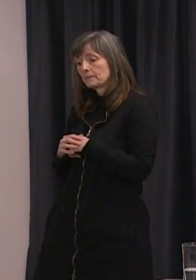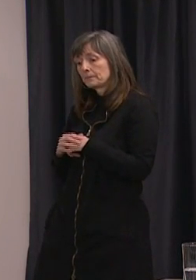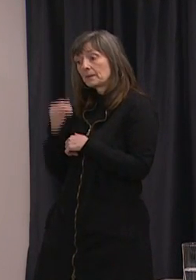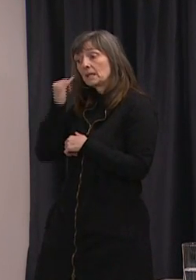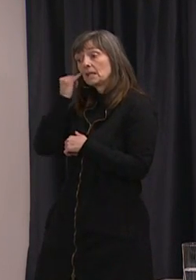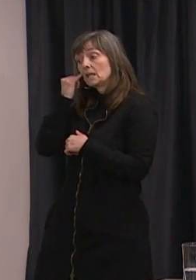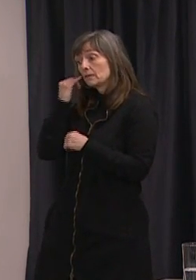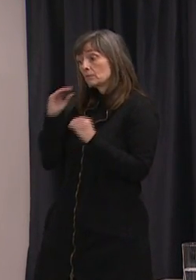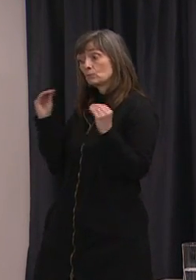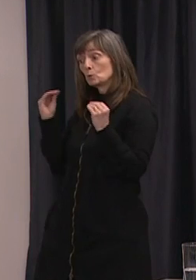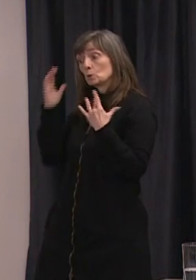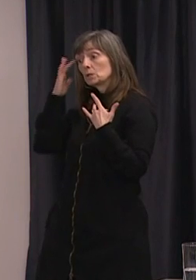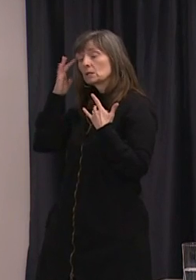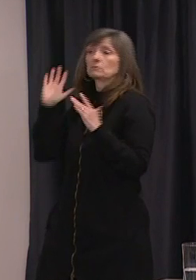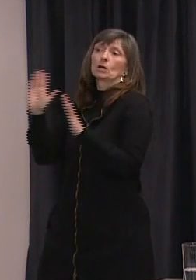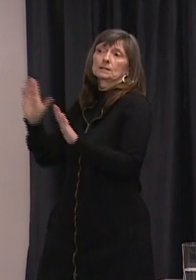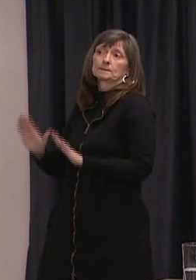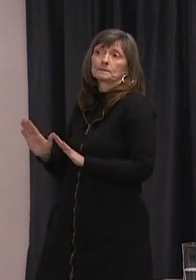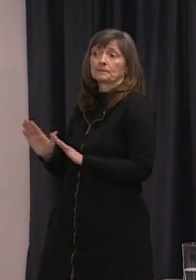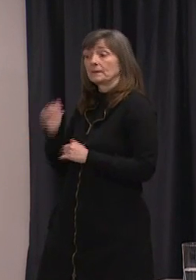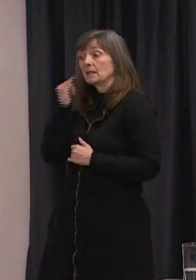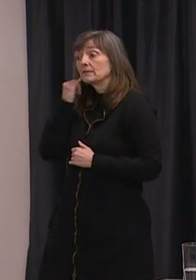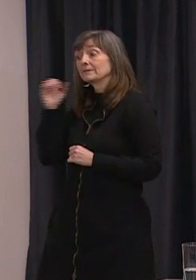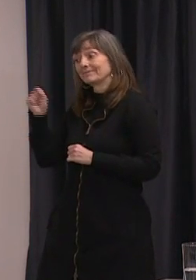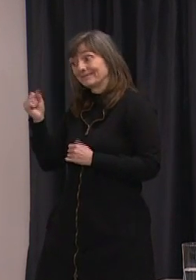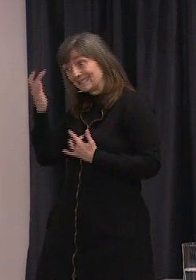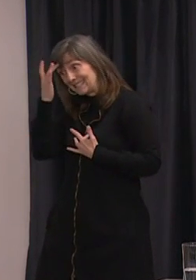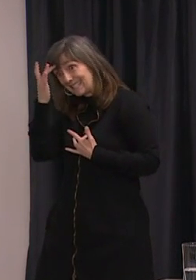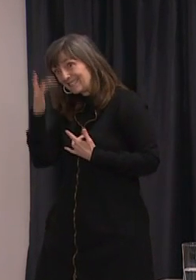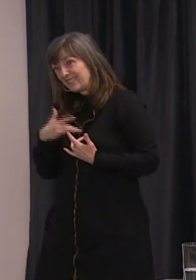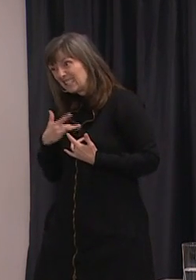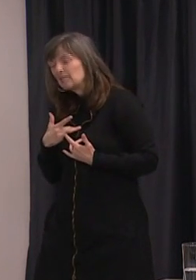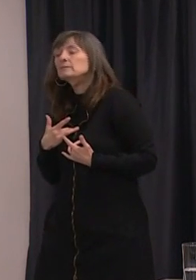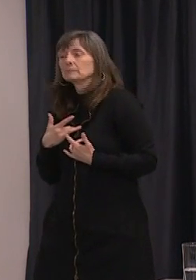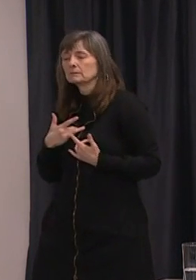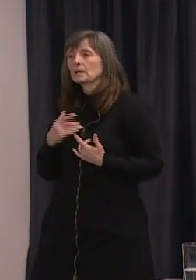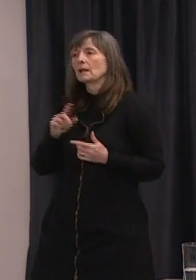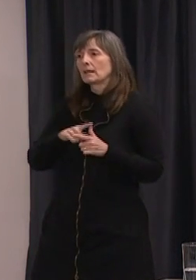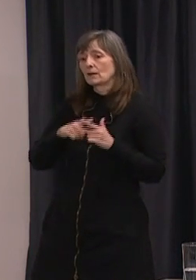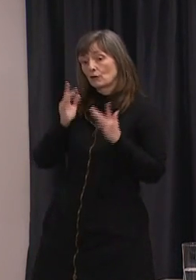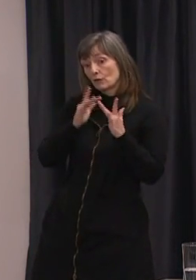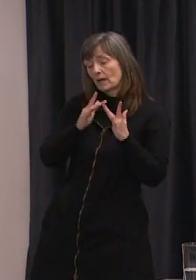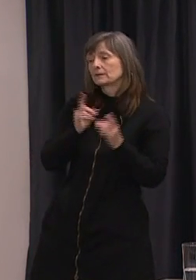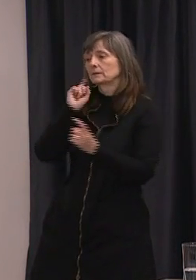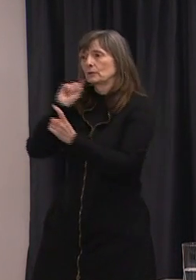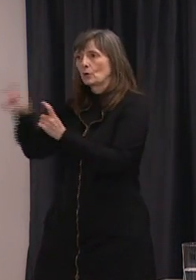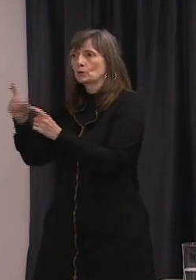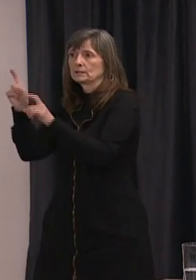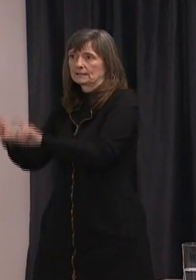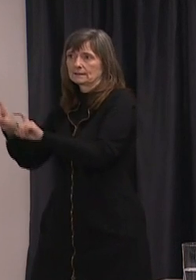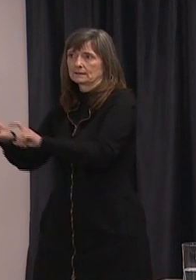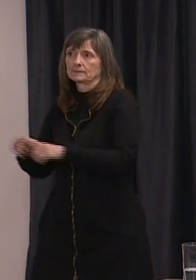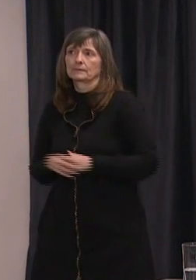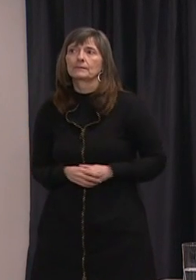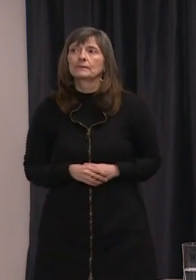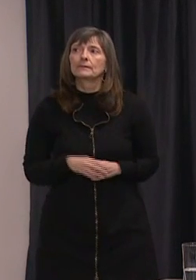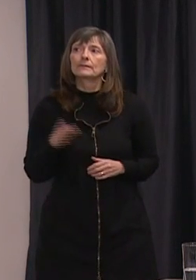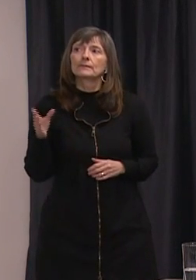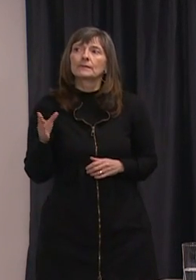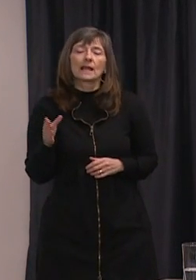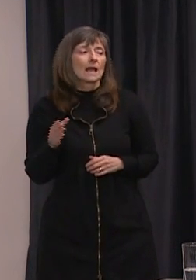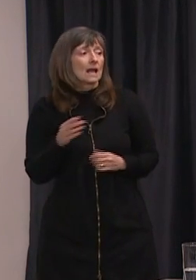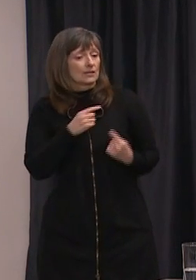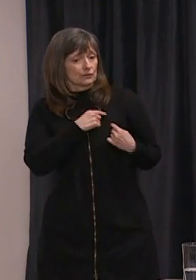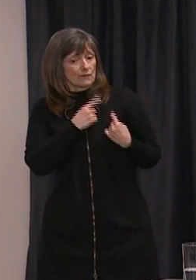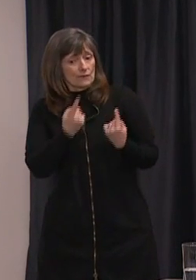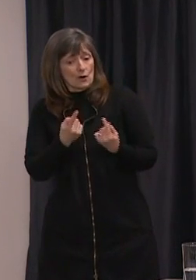if they don't get symptoms that's great and if they do then they'll arrange for them to be tested. And based on the contact tracing that I guess has happened so